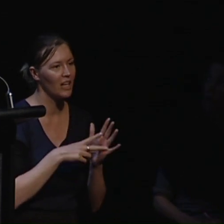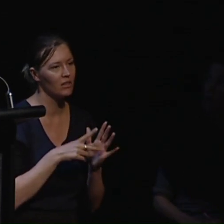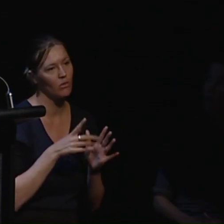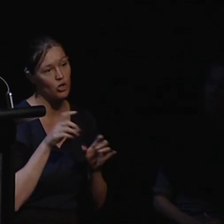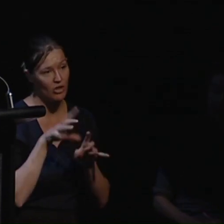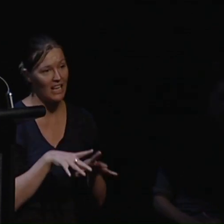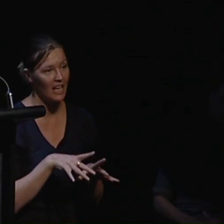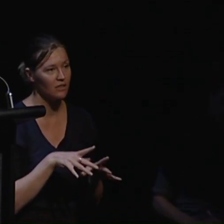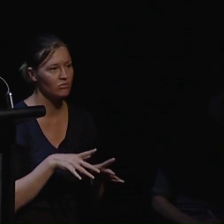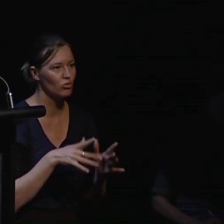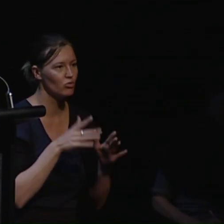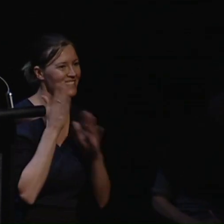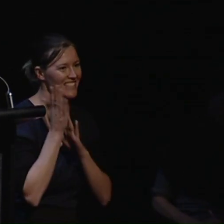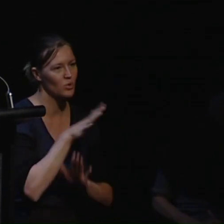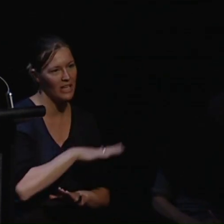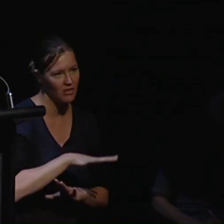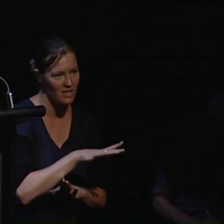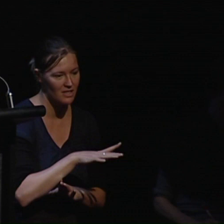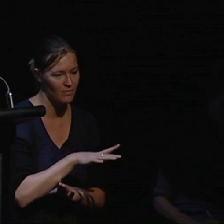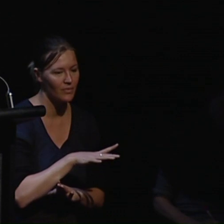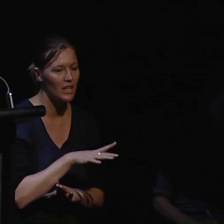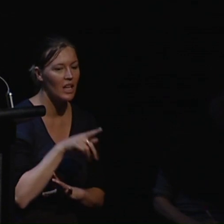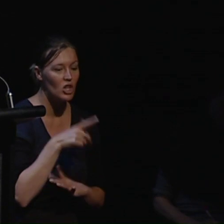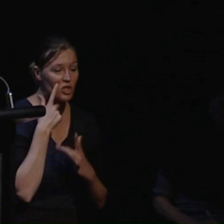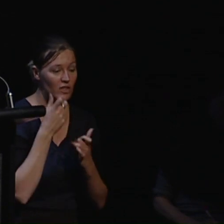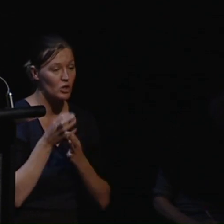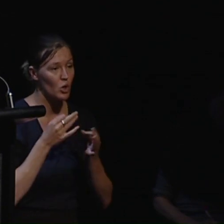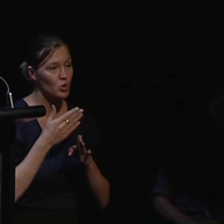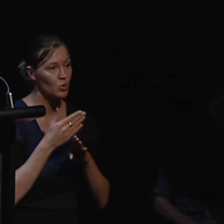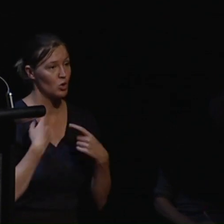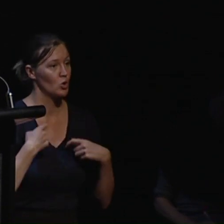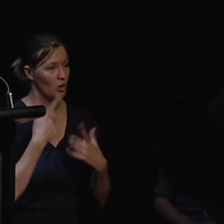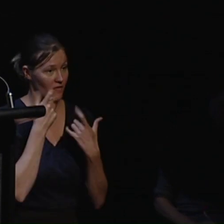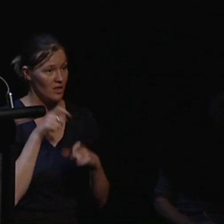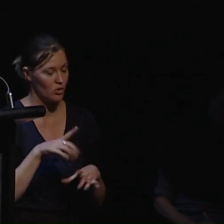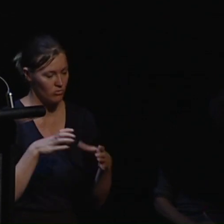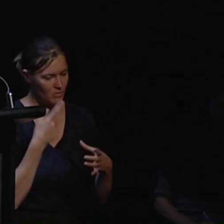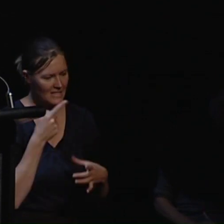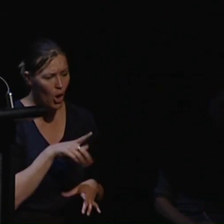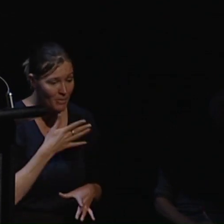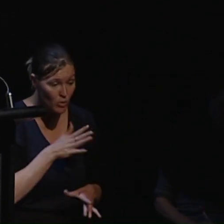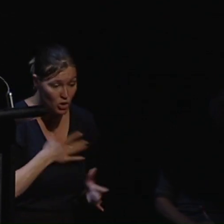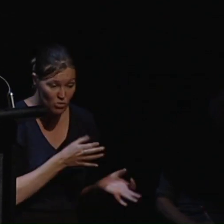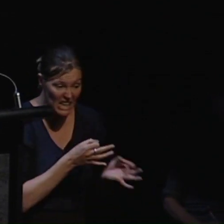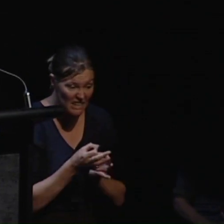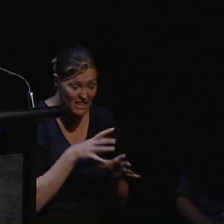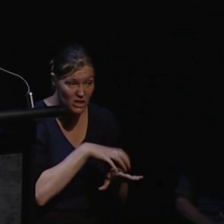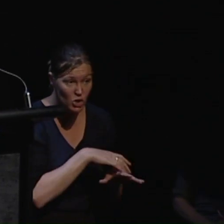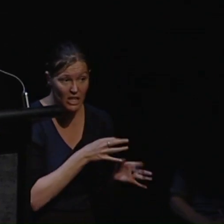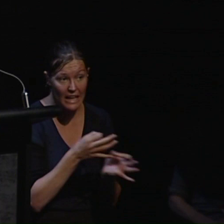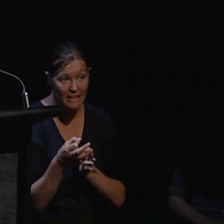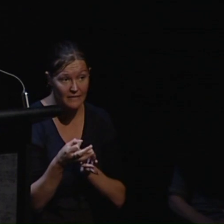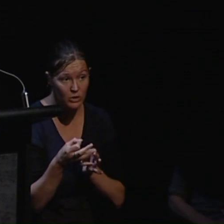At the age of 35 she was discovered by a group of social workers who suggested that she might like to consider leaving the institution